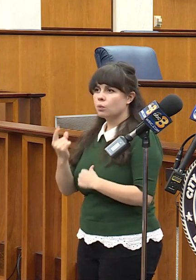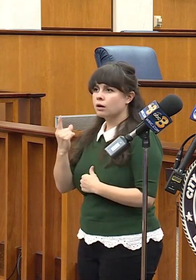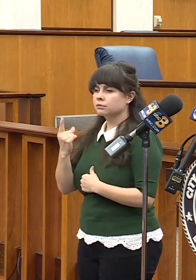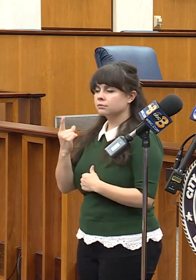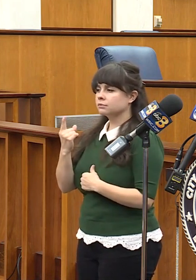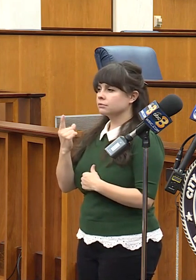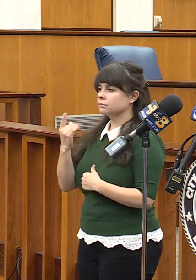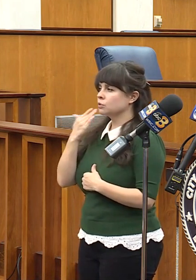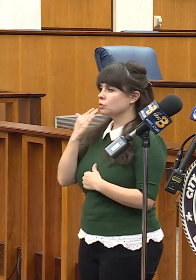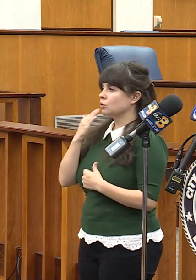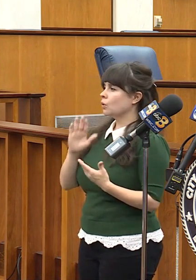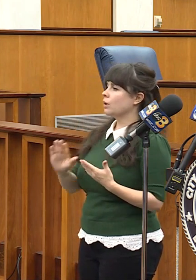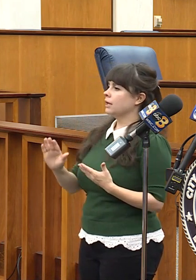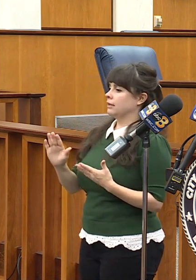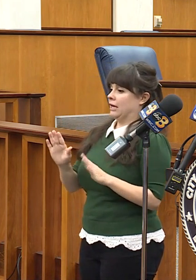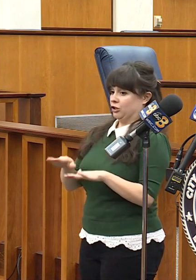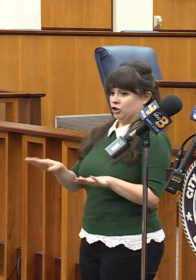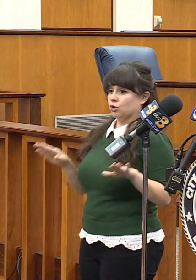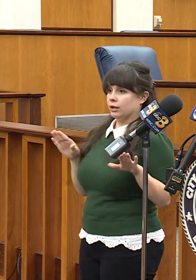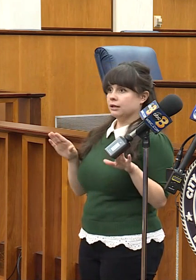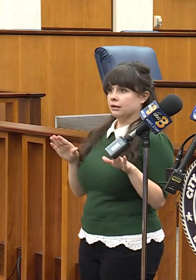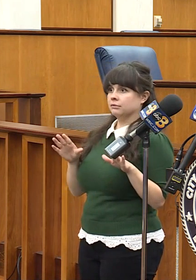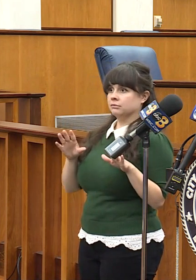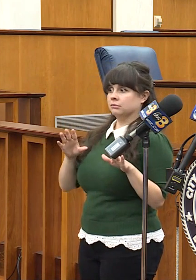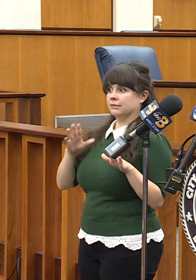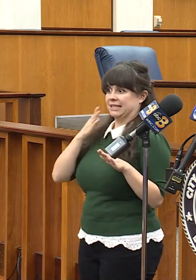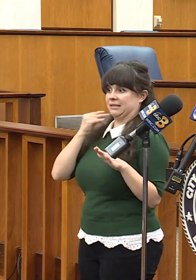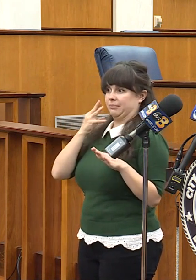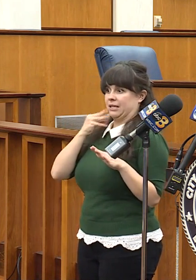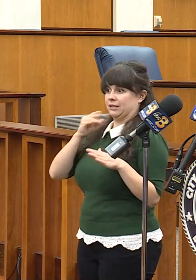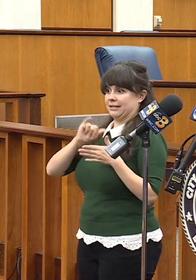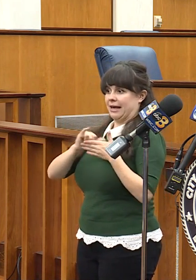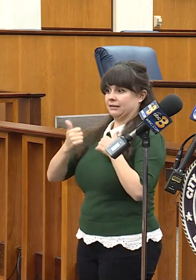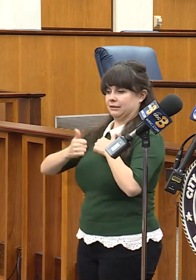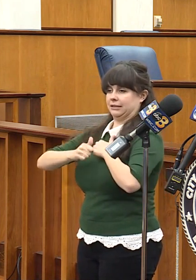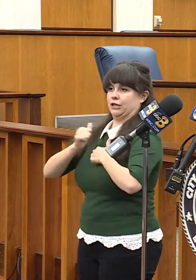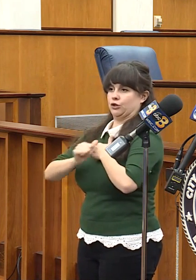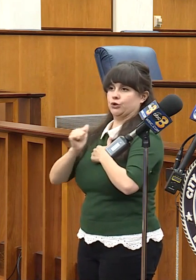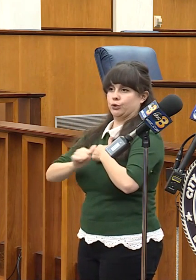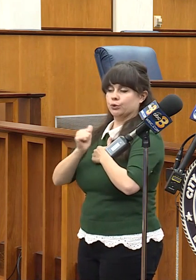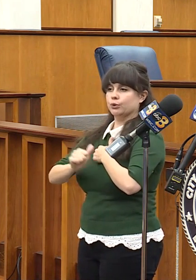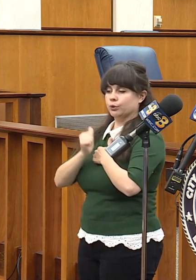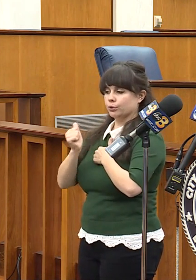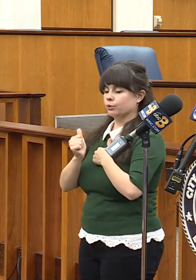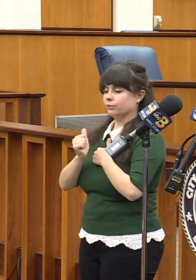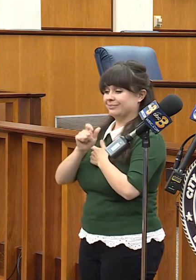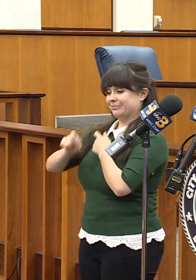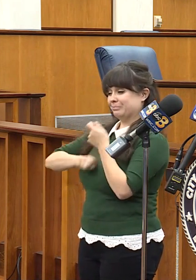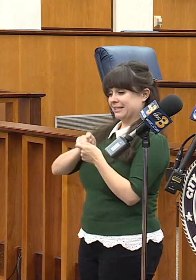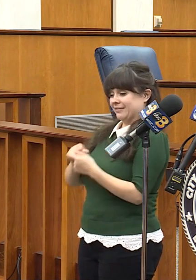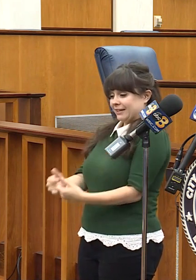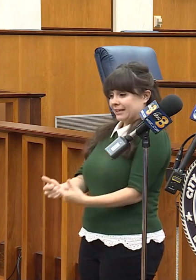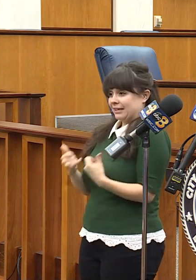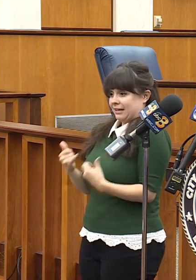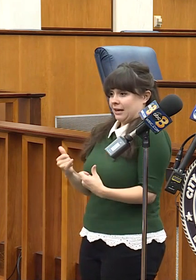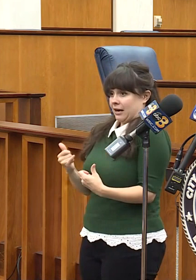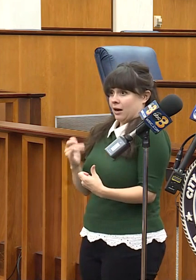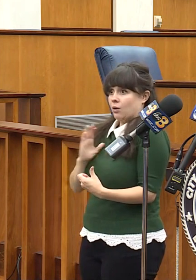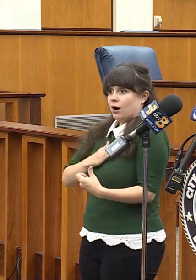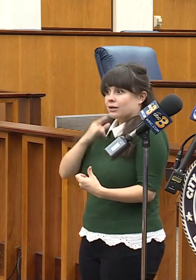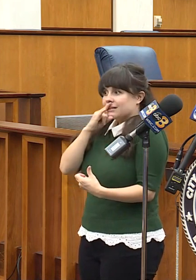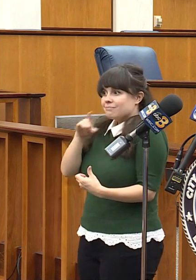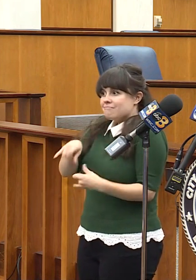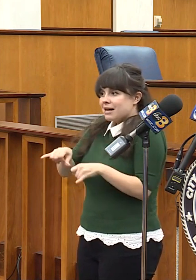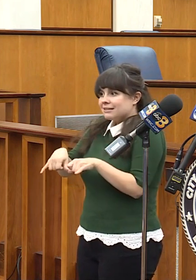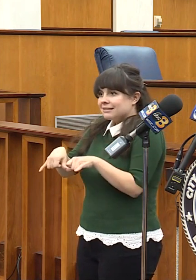their child, their children are in danger, particularly in a time where our kids have to be at home